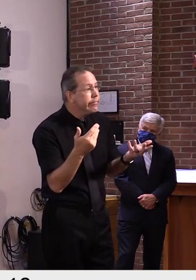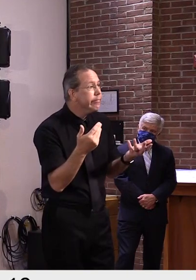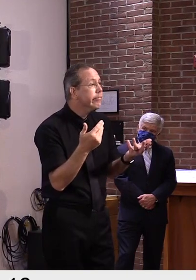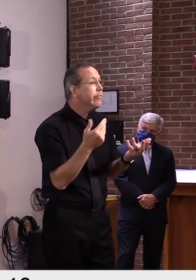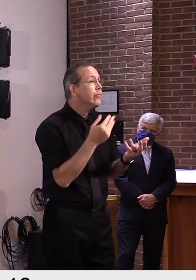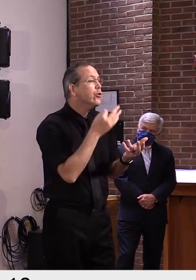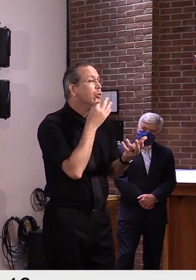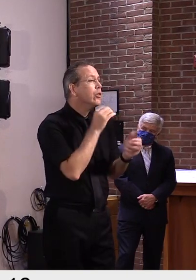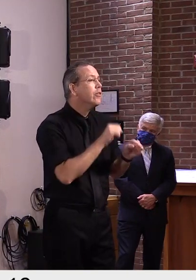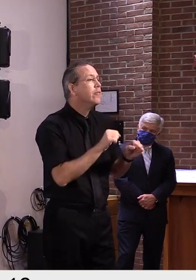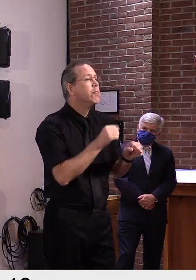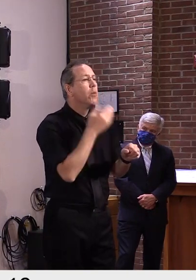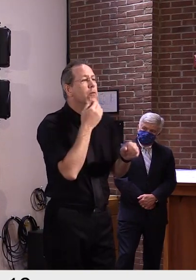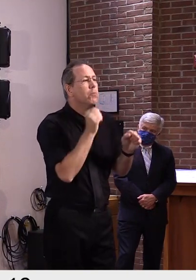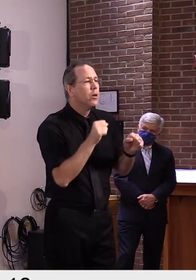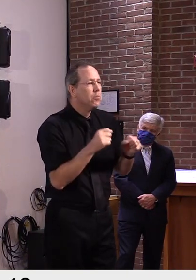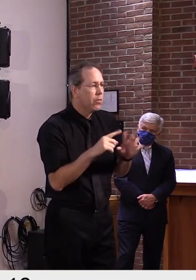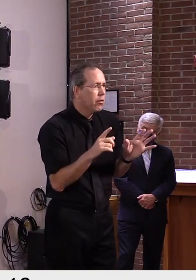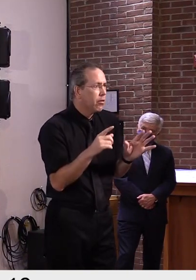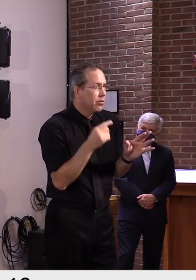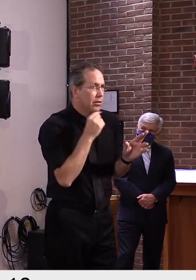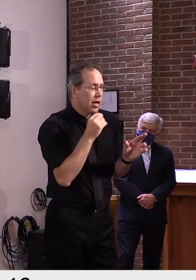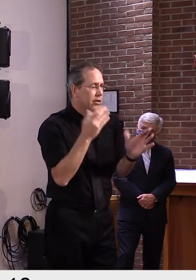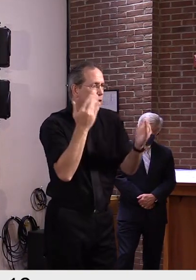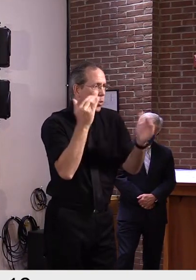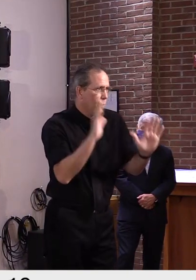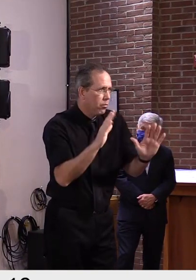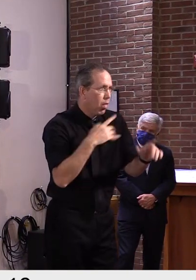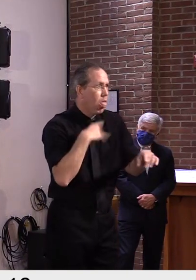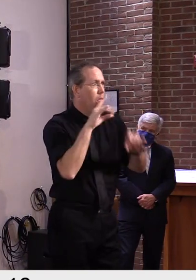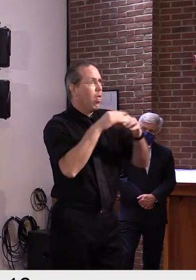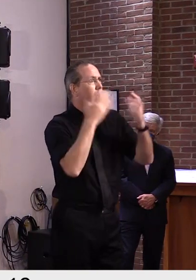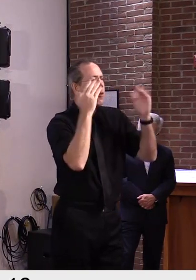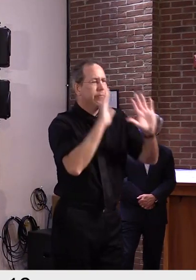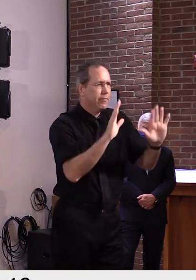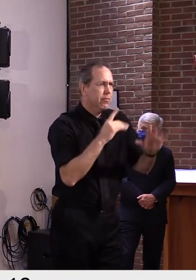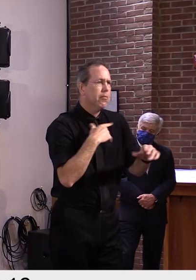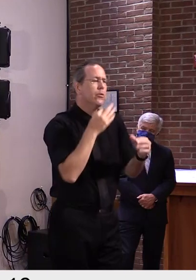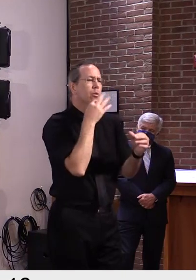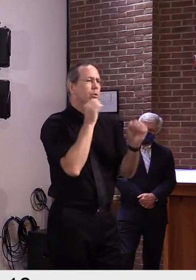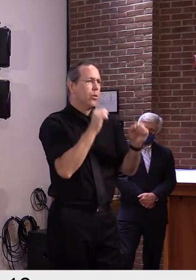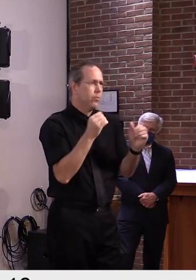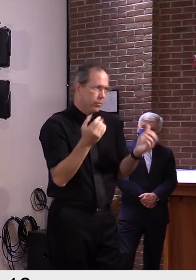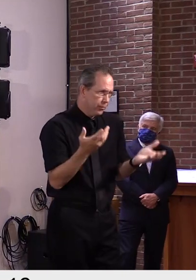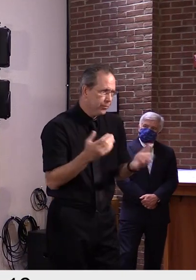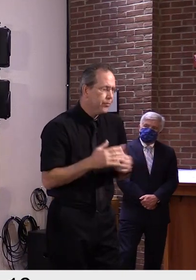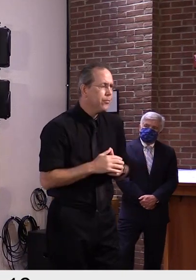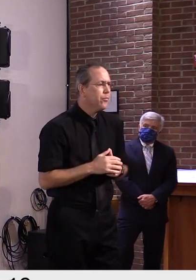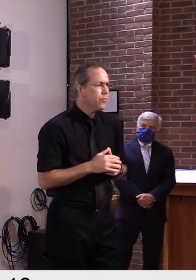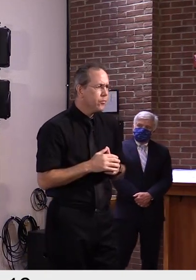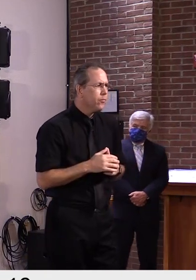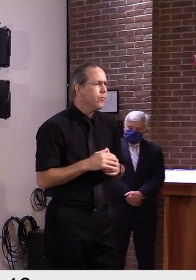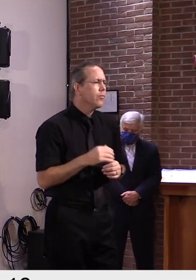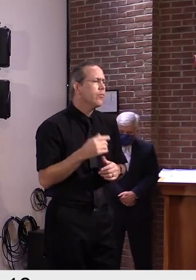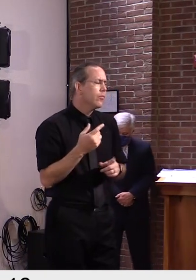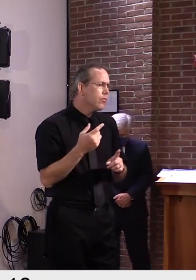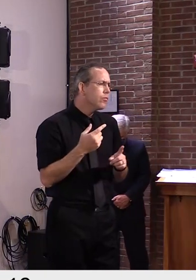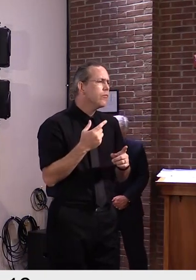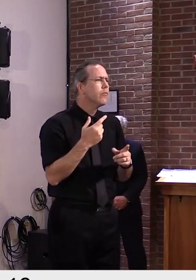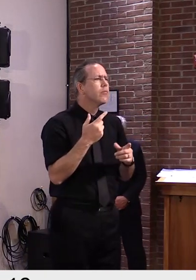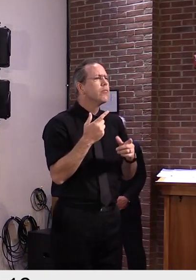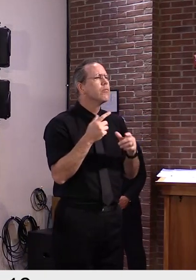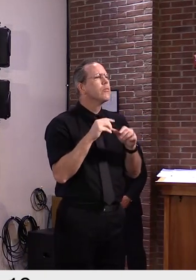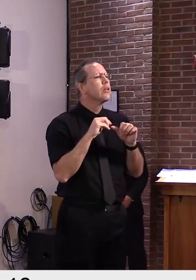previously. So we have an entire, uh, cross health department and cross AHS and cross,